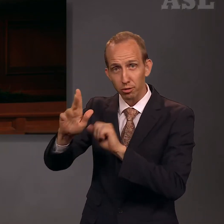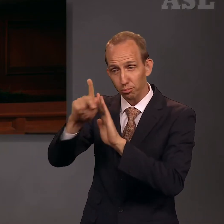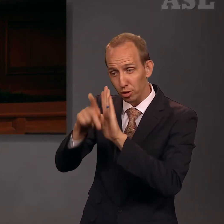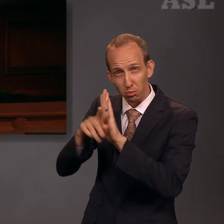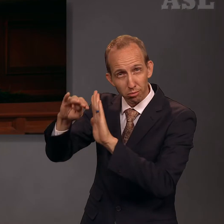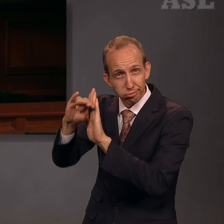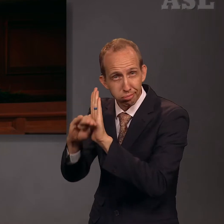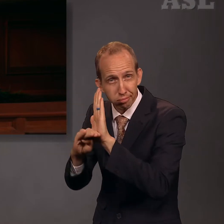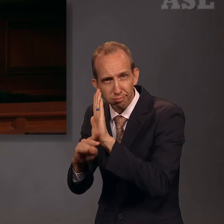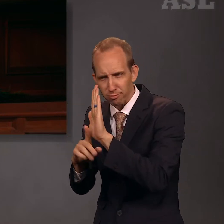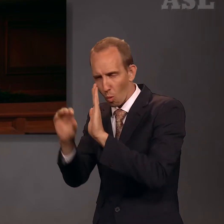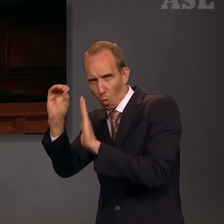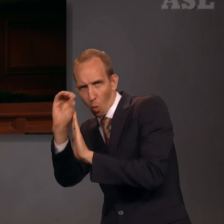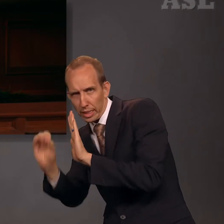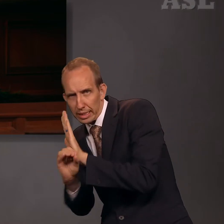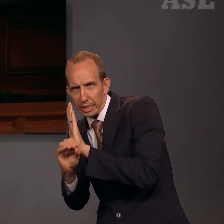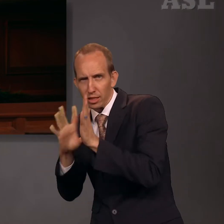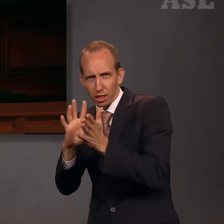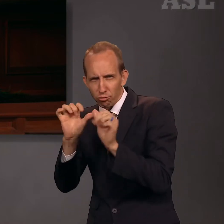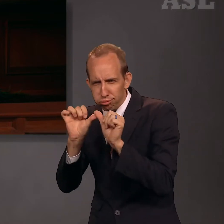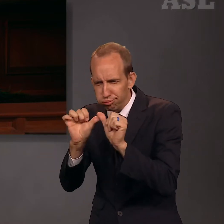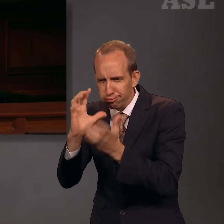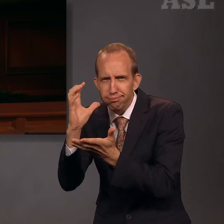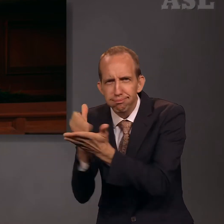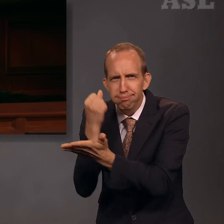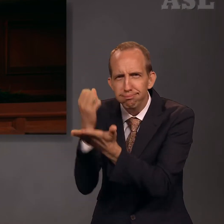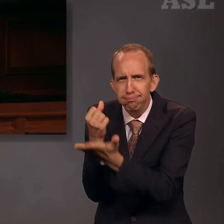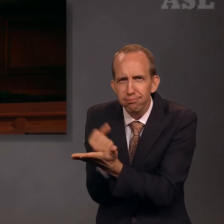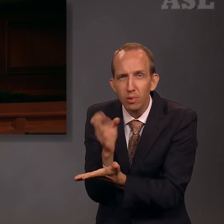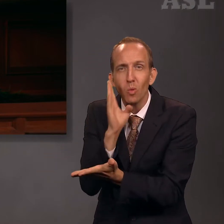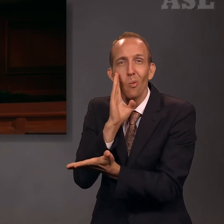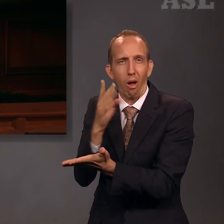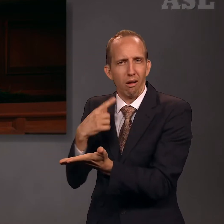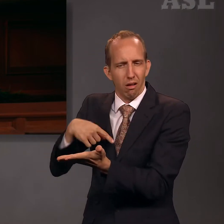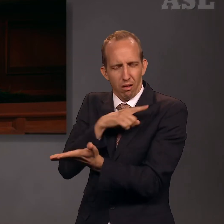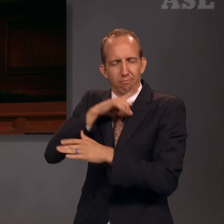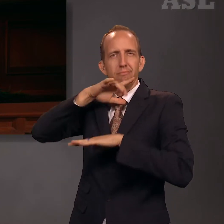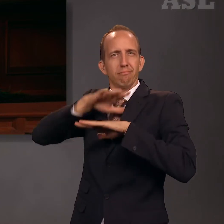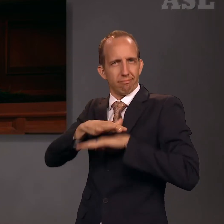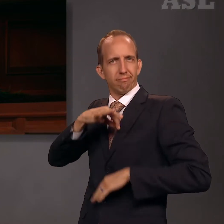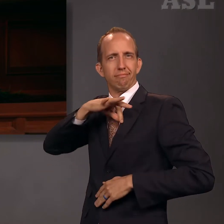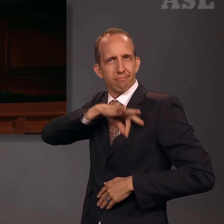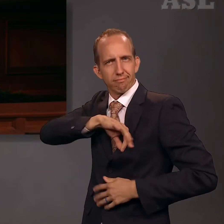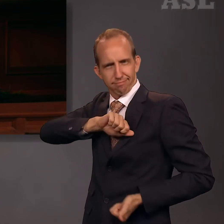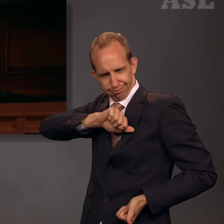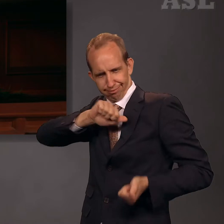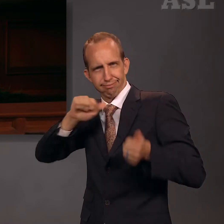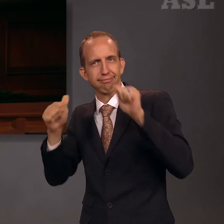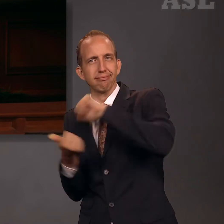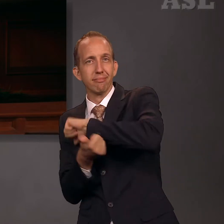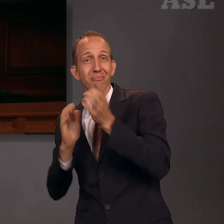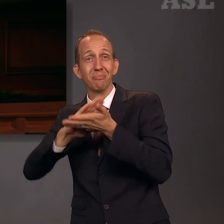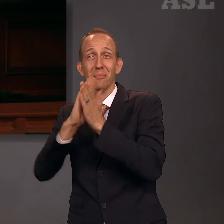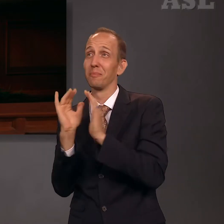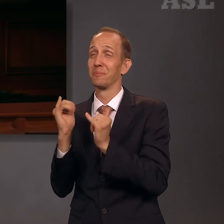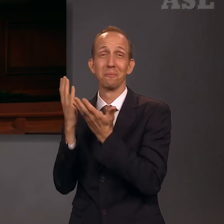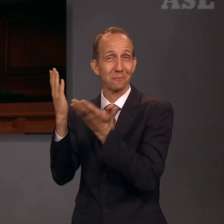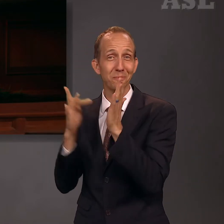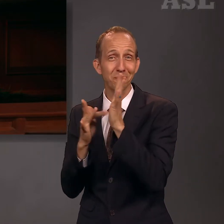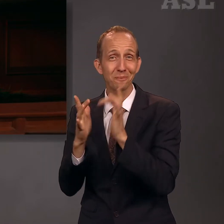we are blessed, changed, and converted to becoming more like Jesus Christ. That was how the